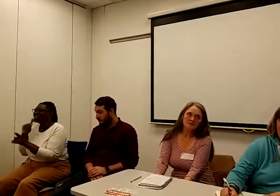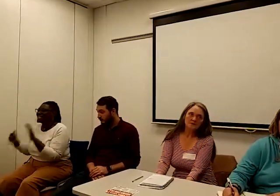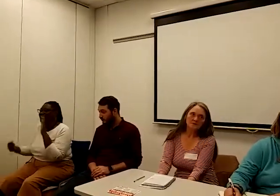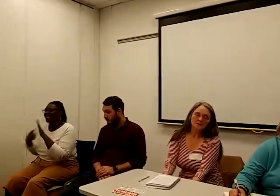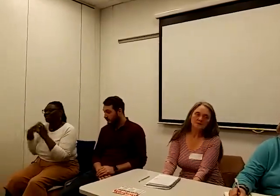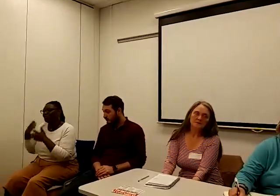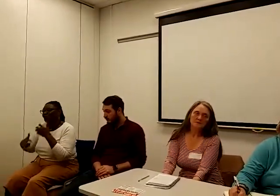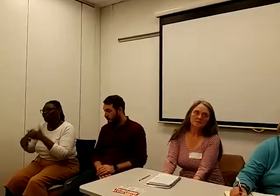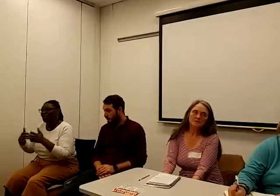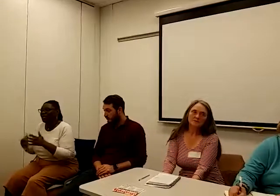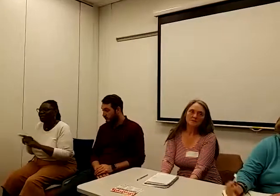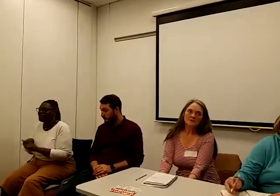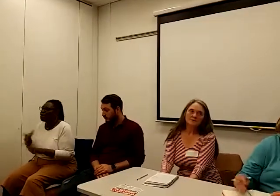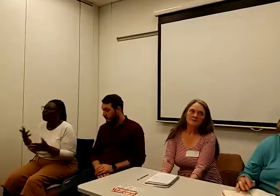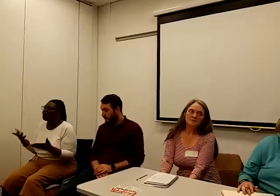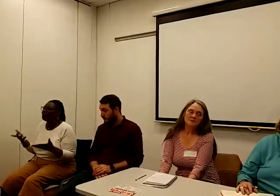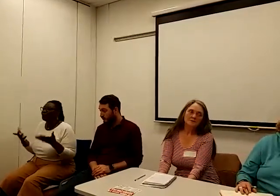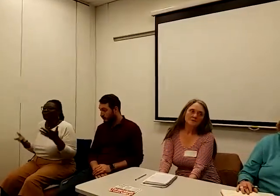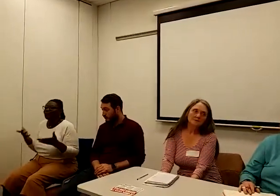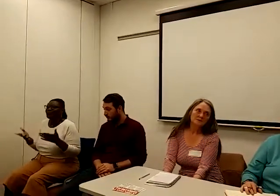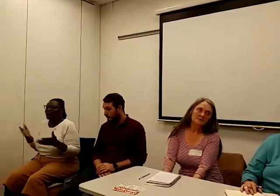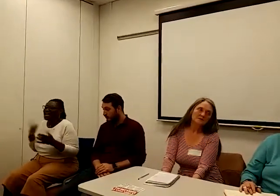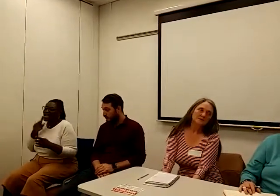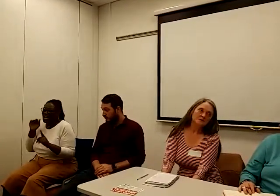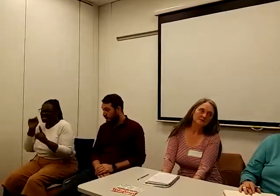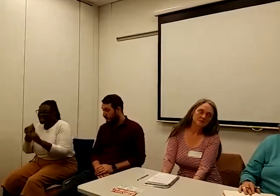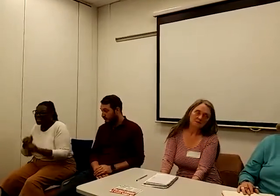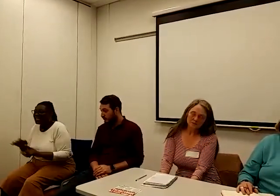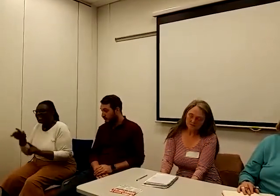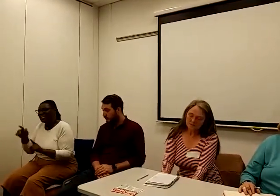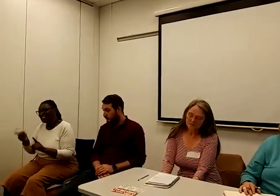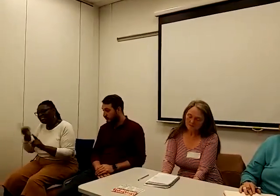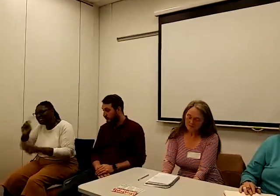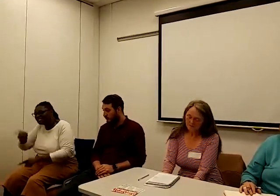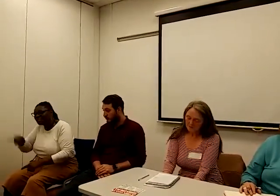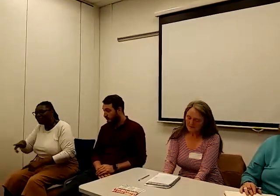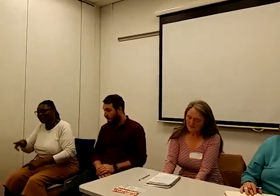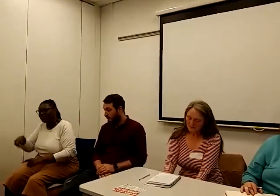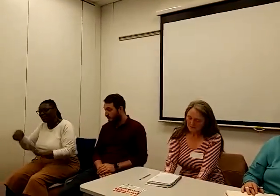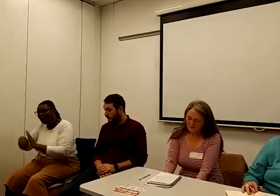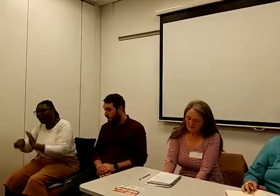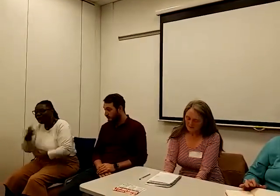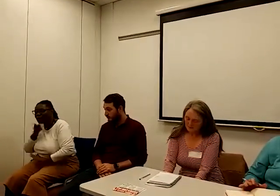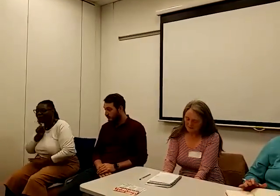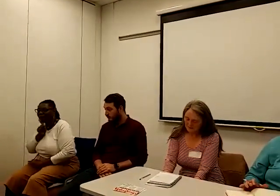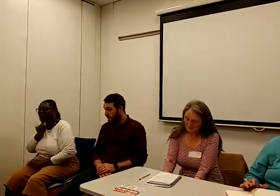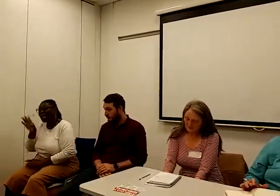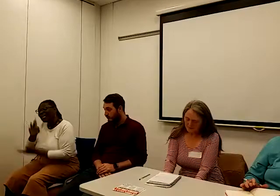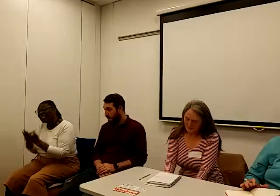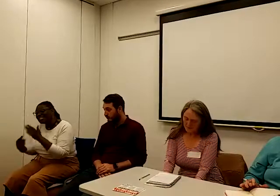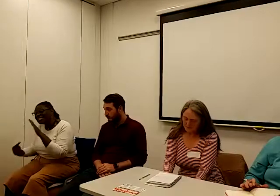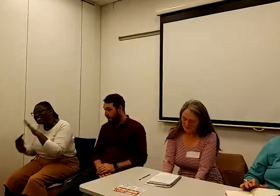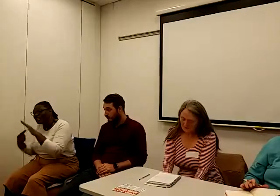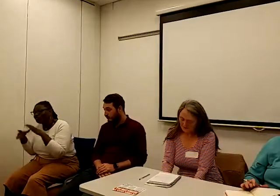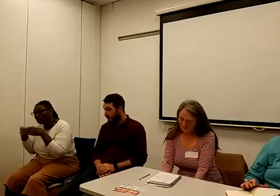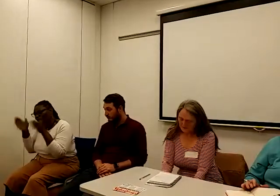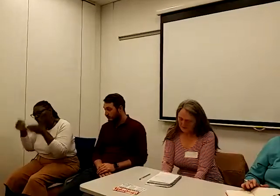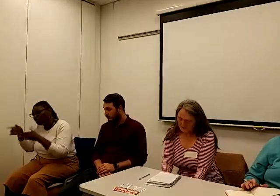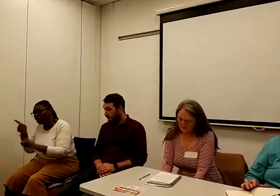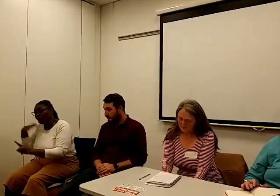attacking and disciplining poor people, and it's the central focus of what we need to do is